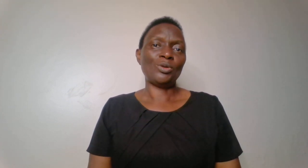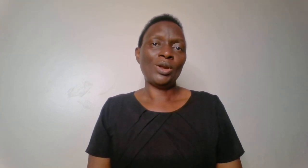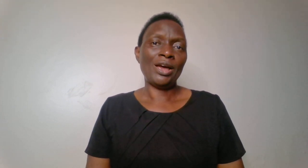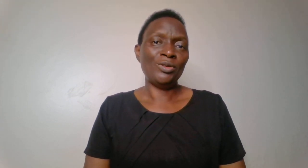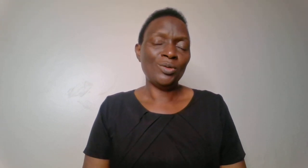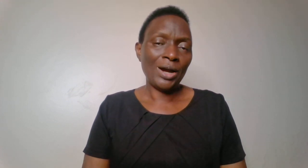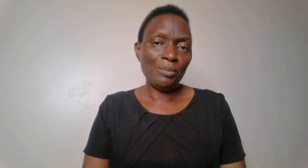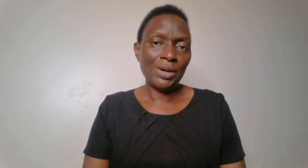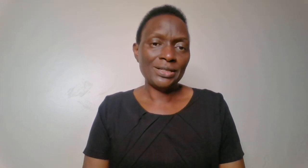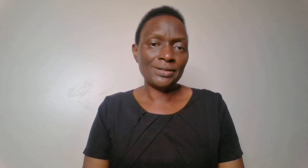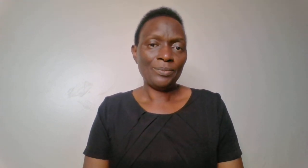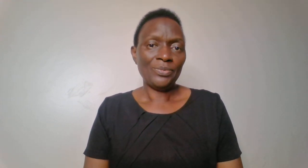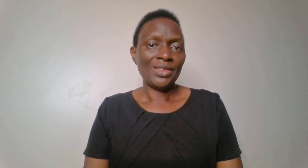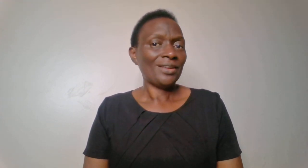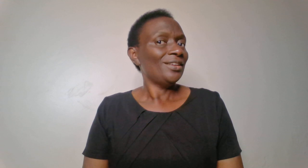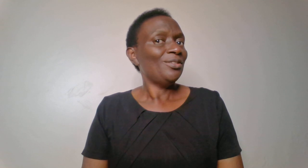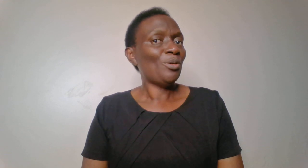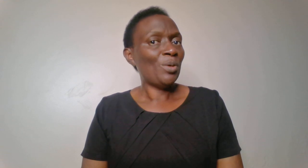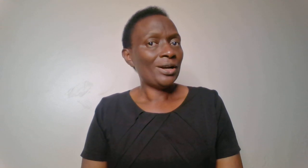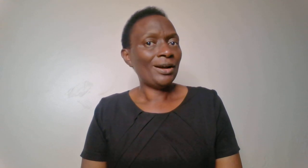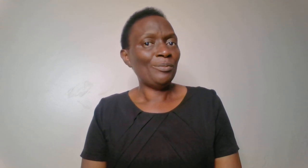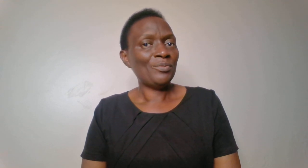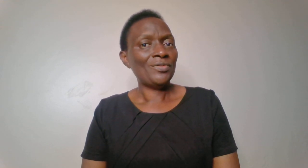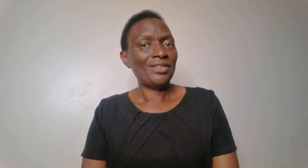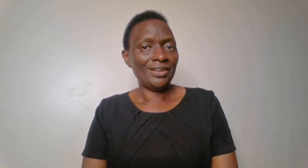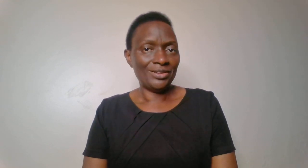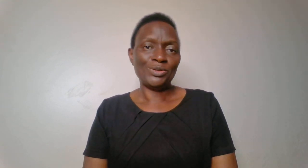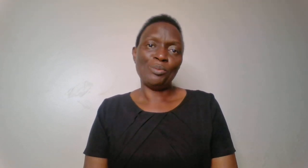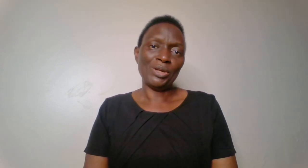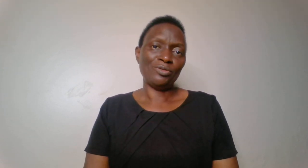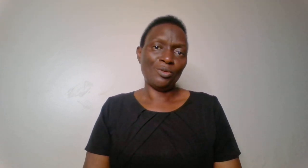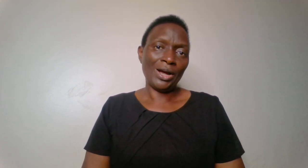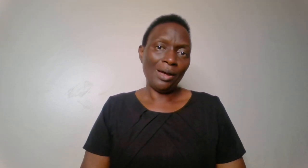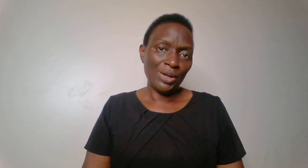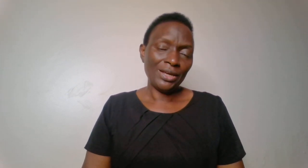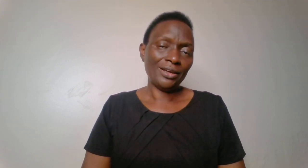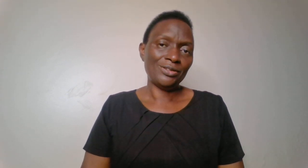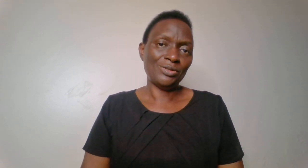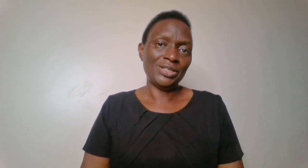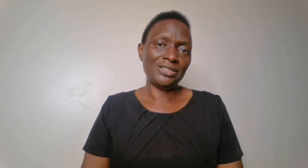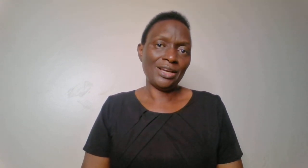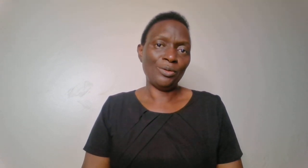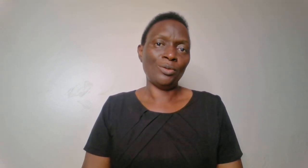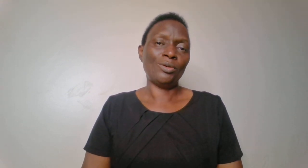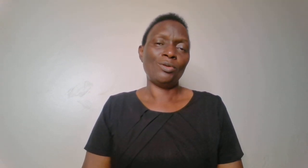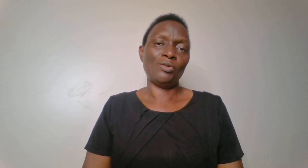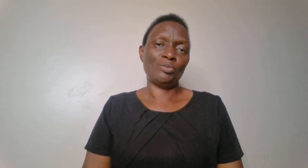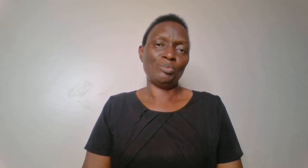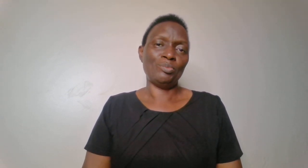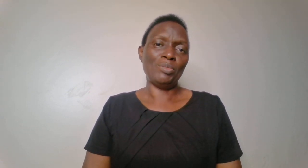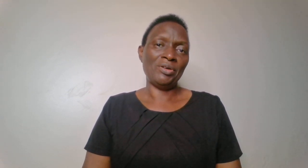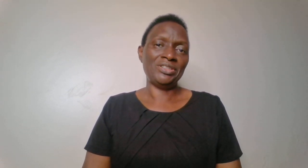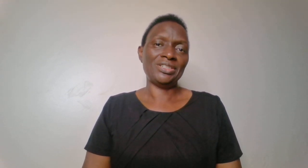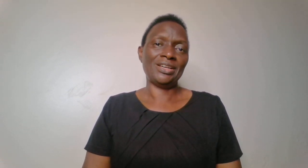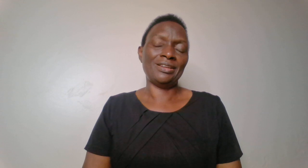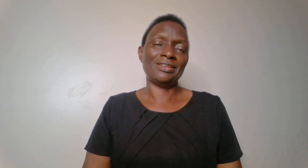to all our newcomers, you're welcome. Thank you so much for coming to this channel of marriage and